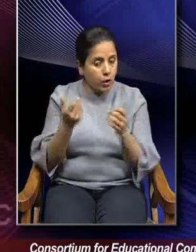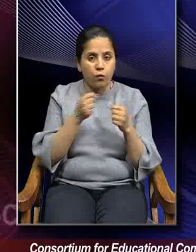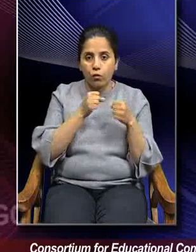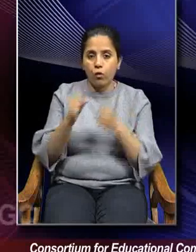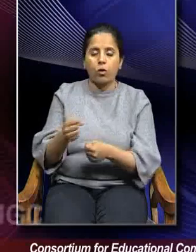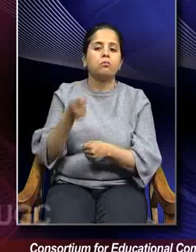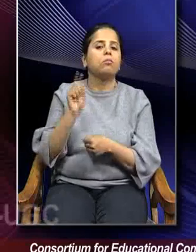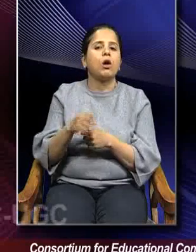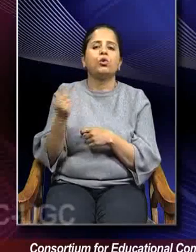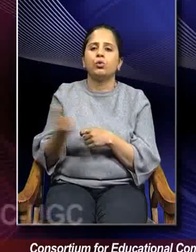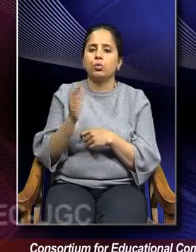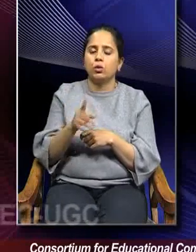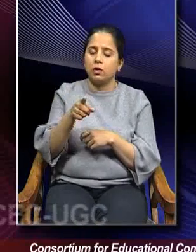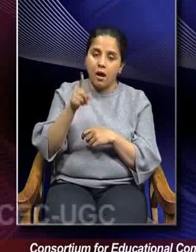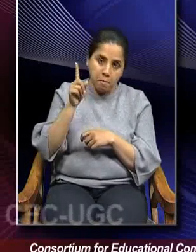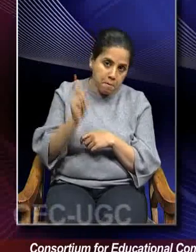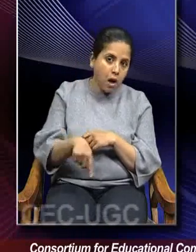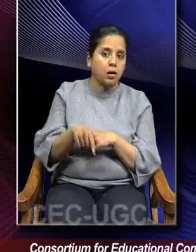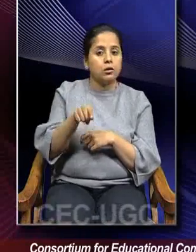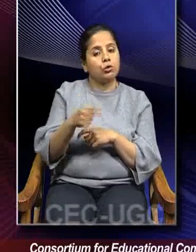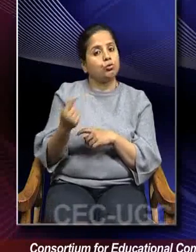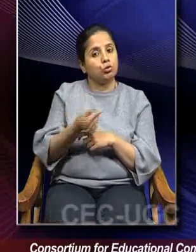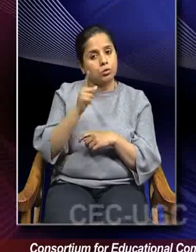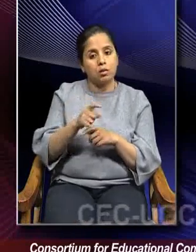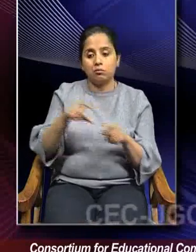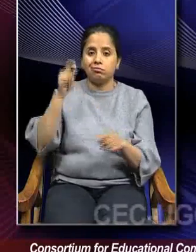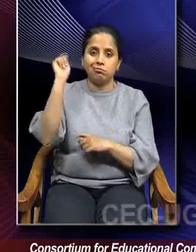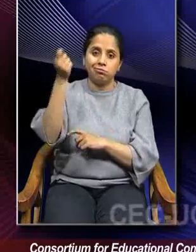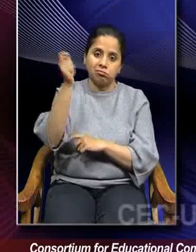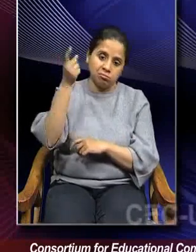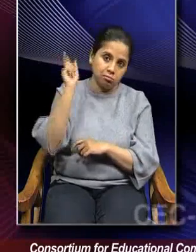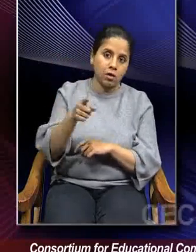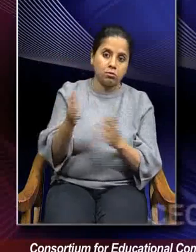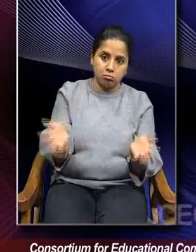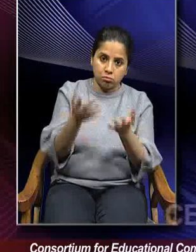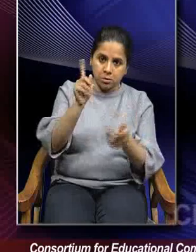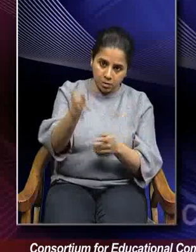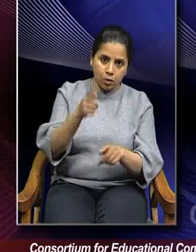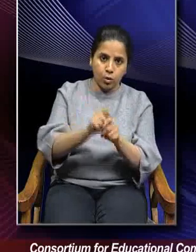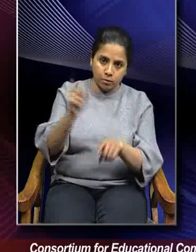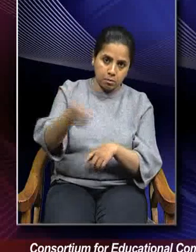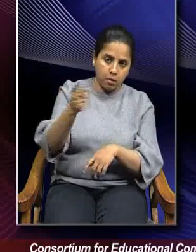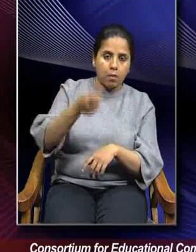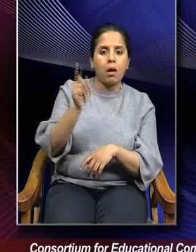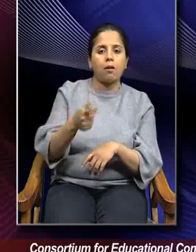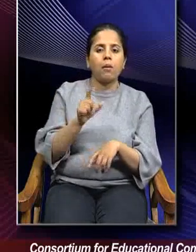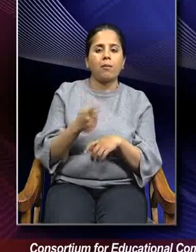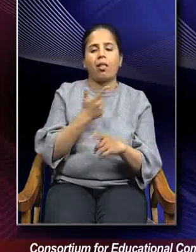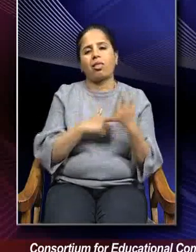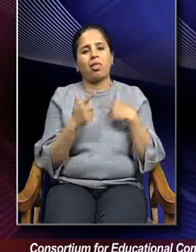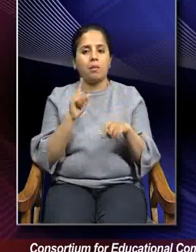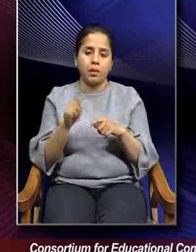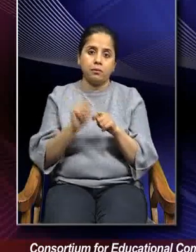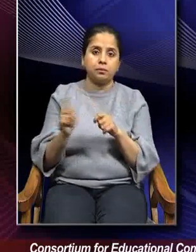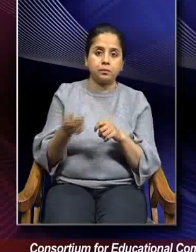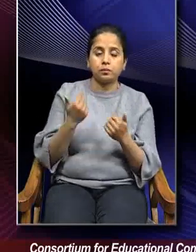supposed to be used. You have to make use of stick to motivate your employee to get your work done. Now coming to